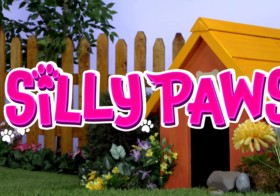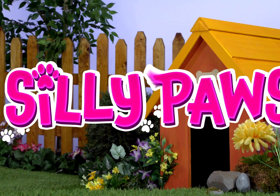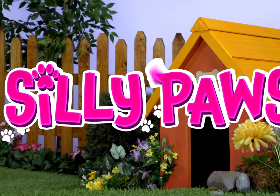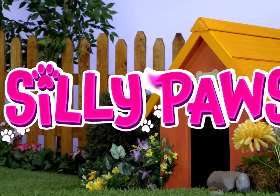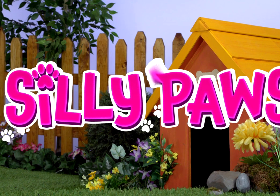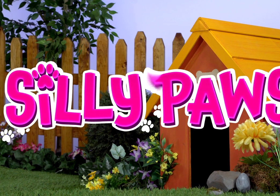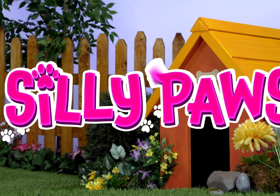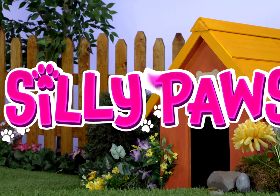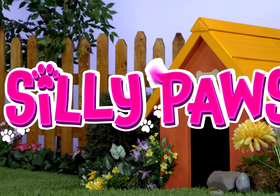Silly Paws